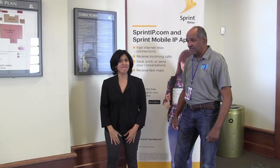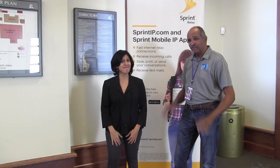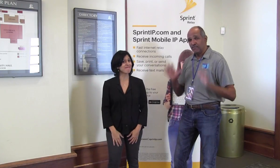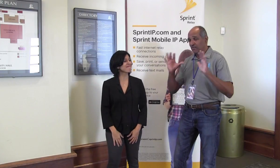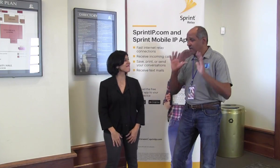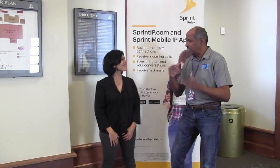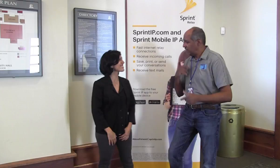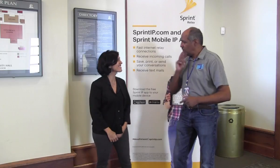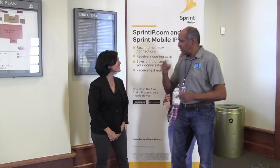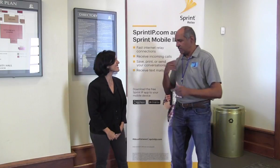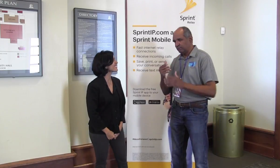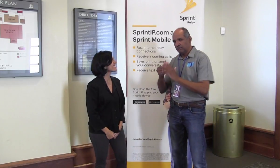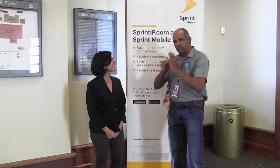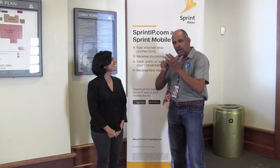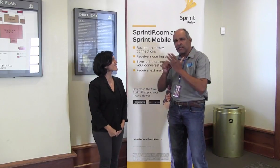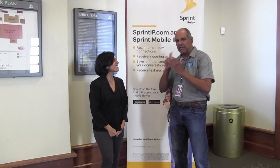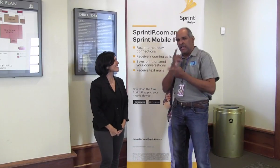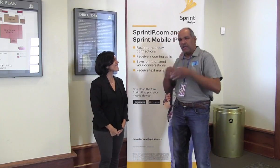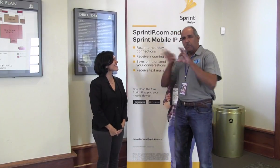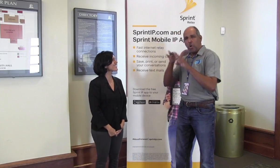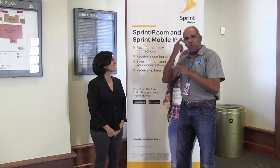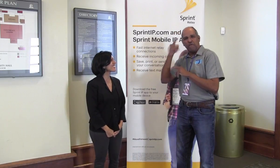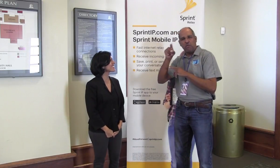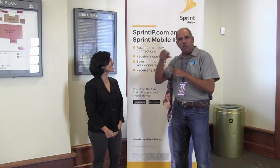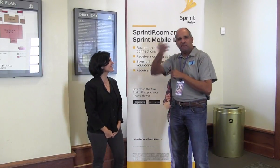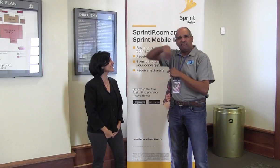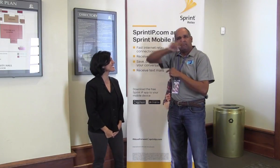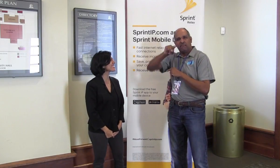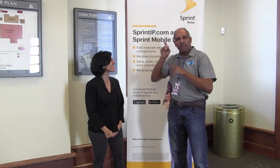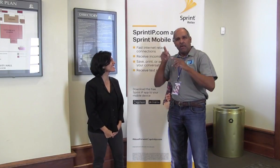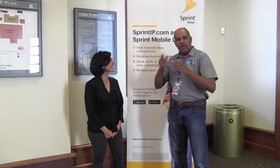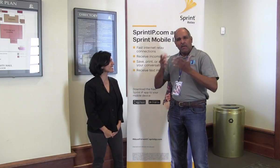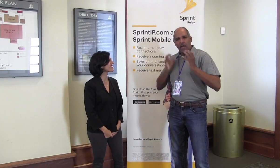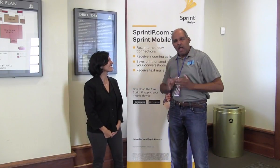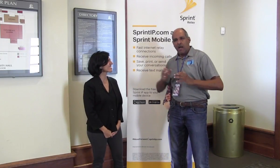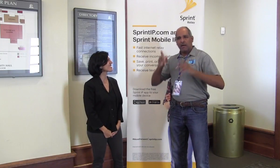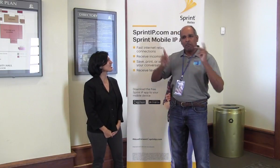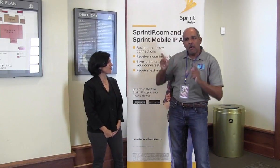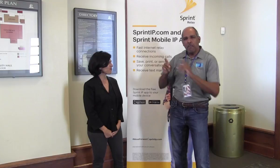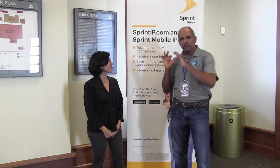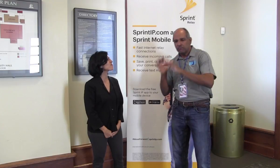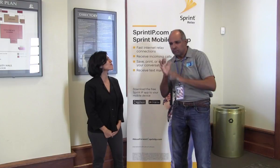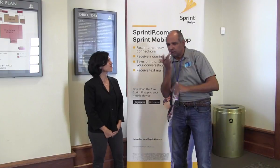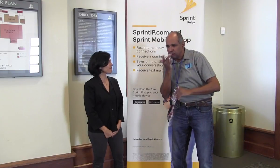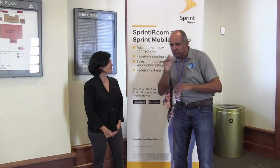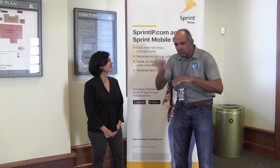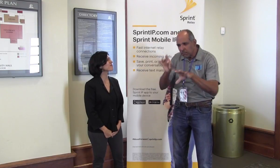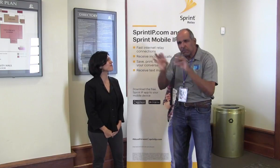what will help you best communicate. That's great, Aparna, and it's really, really impressive to think about your clients